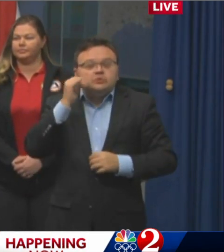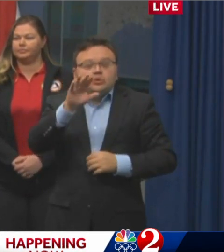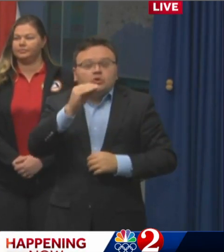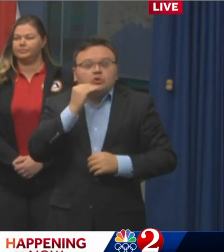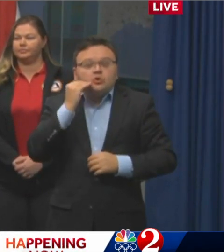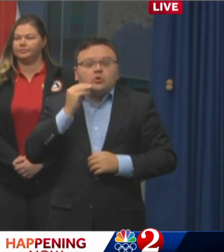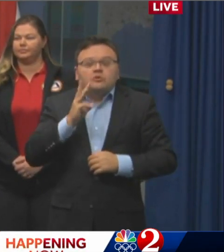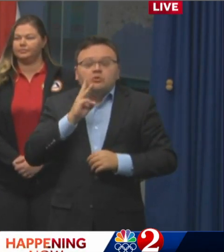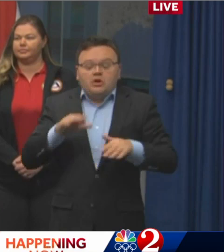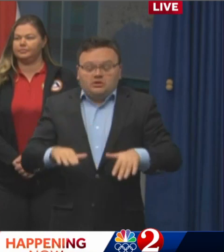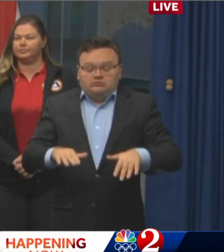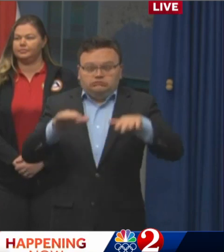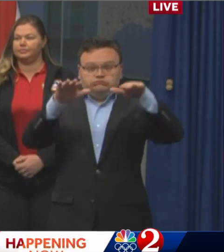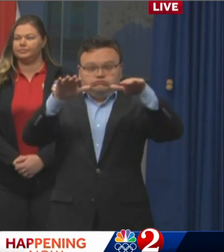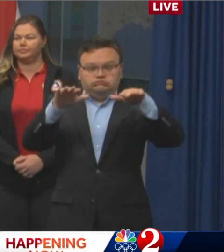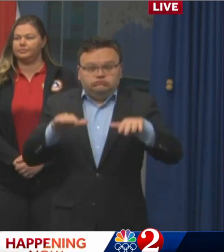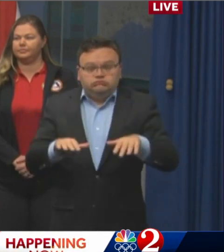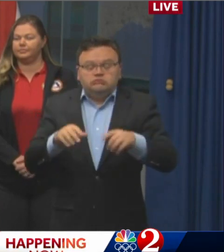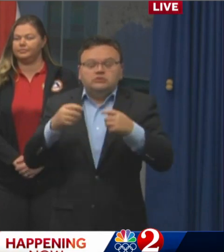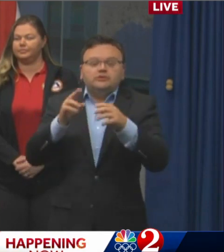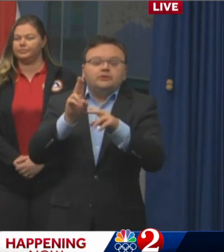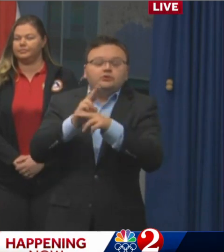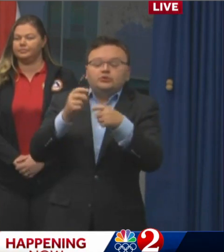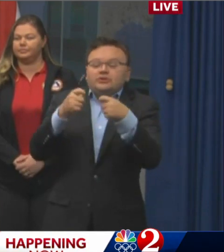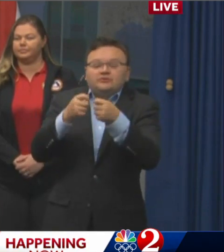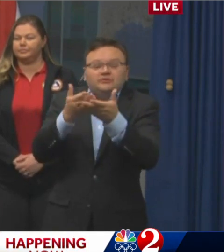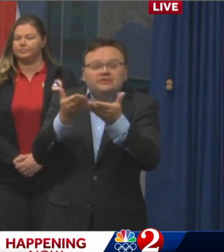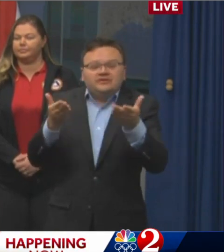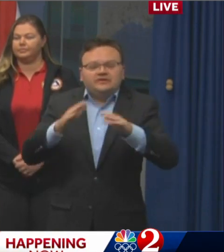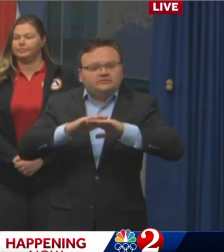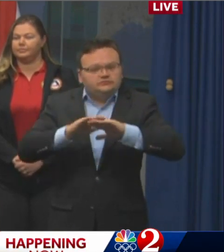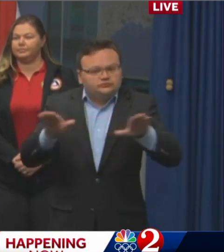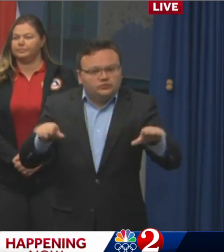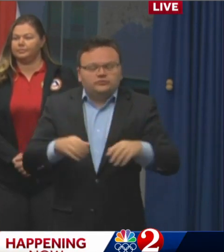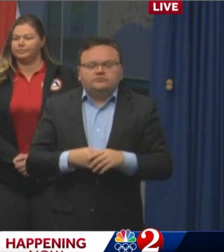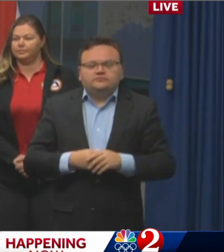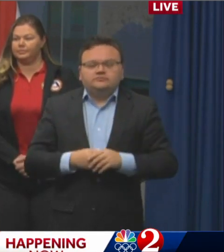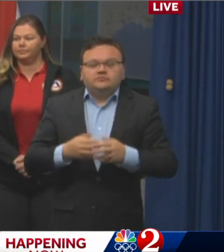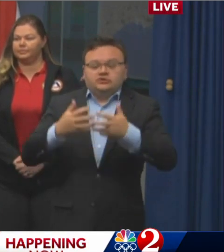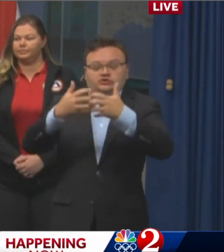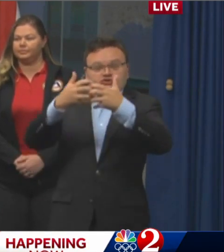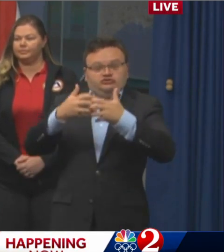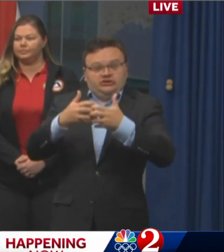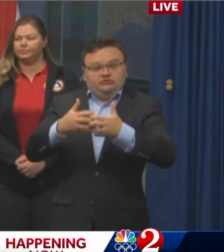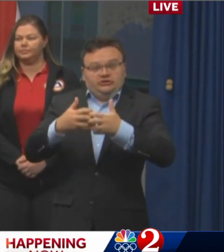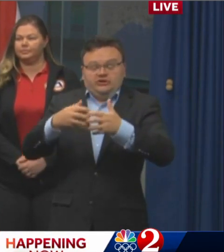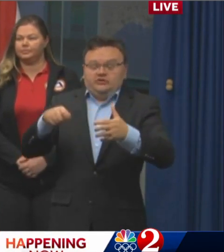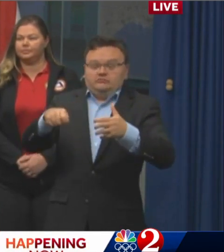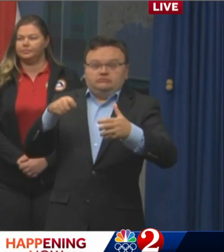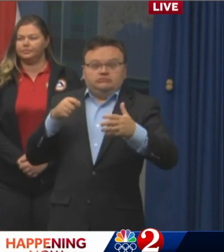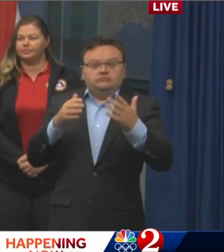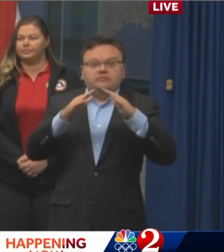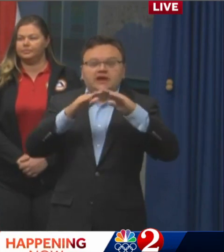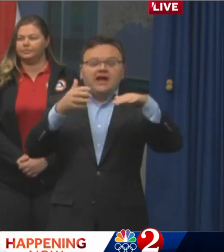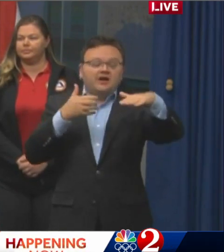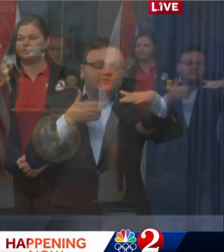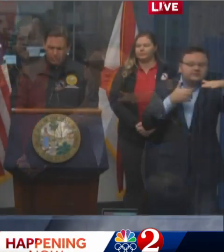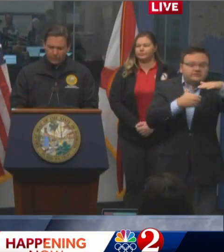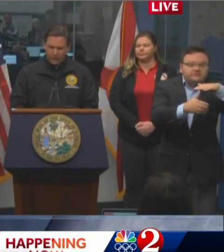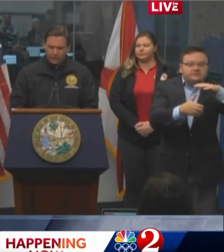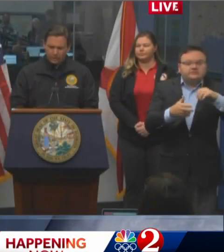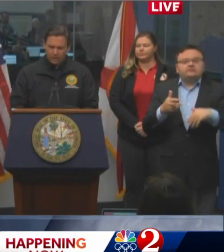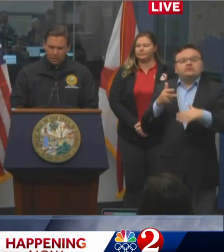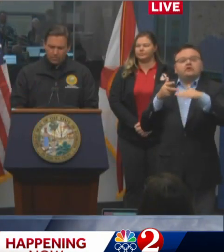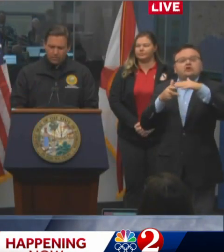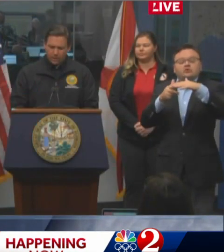generators inside your home or inside your garage and do not put it immediately by a window with the window being